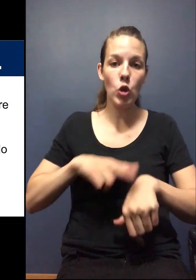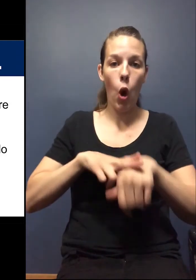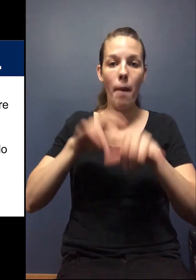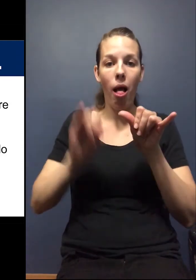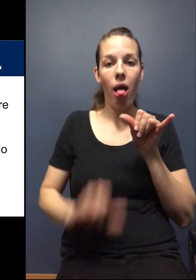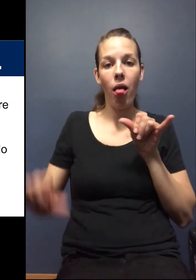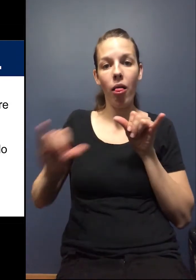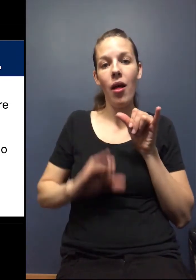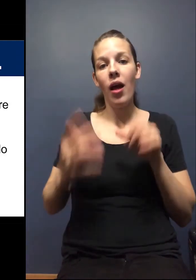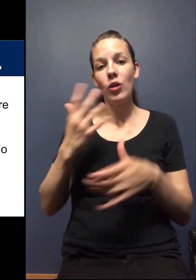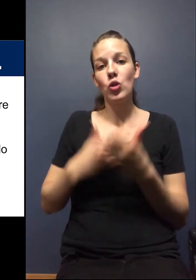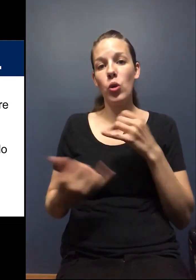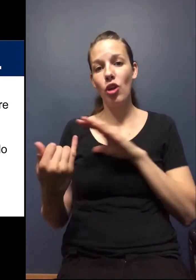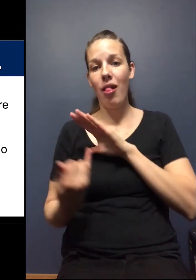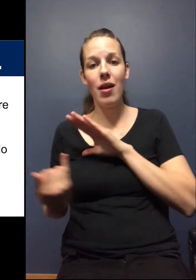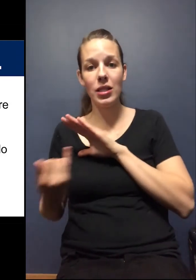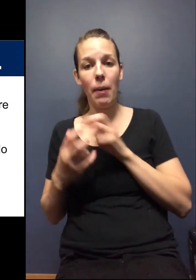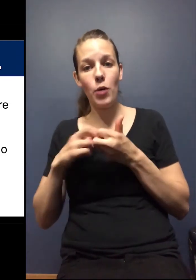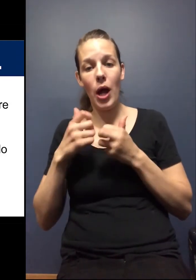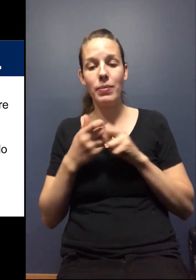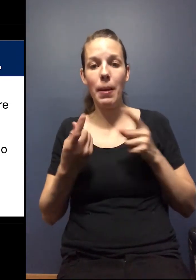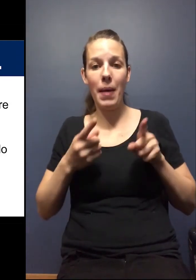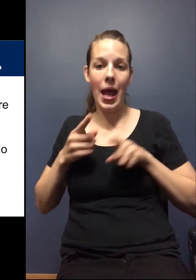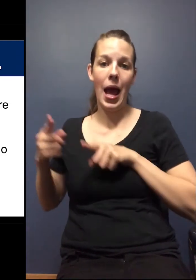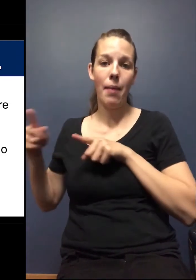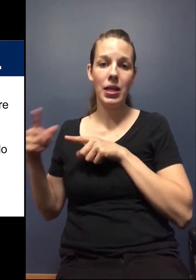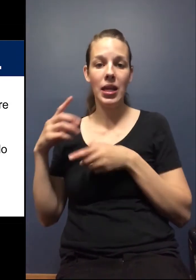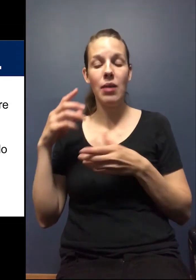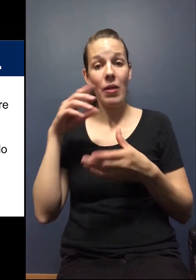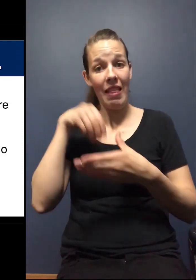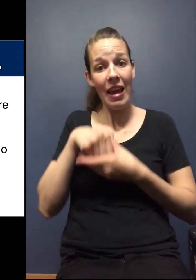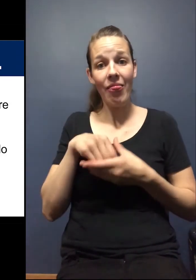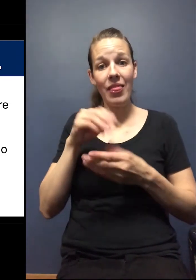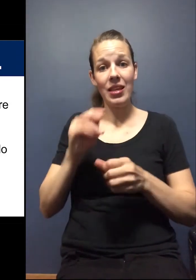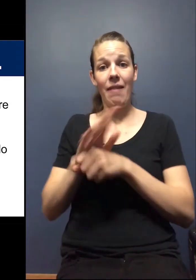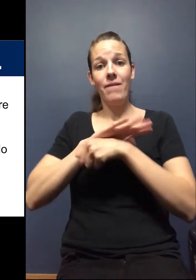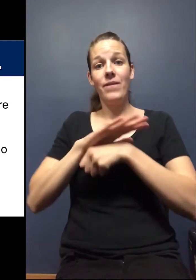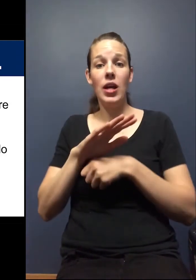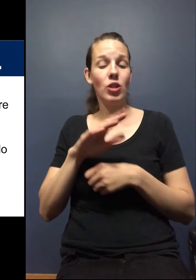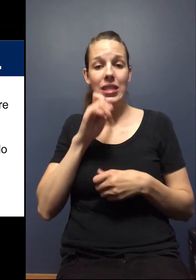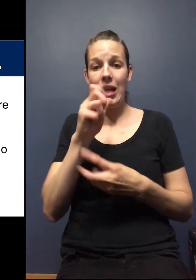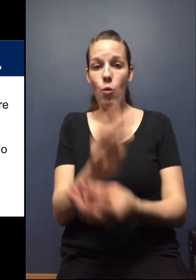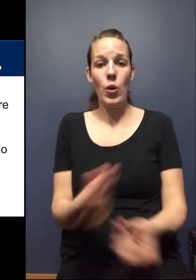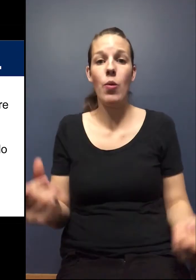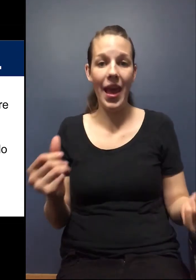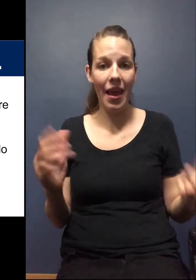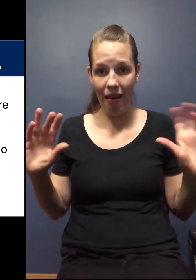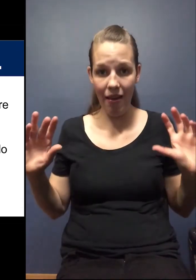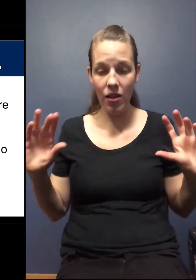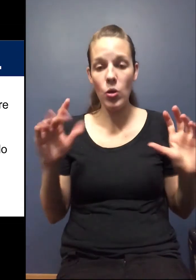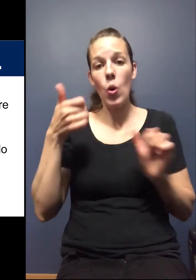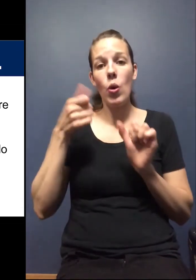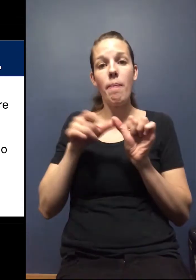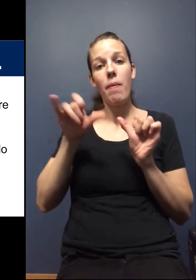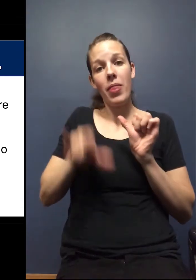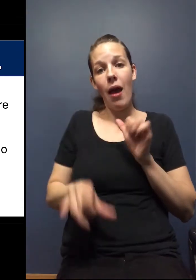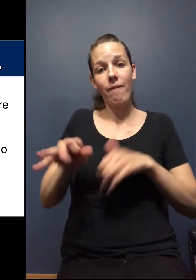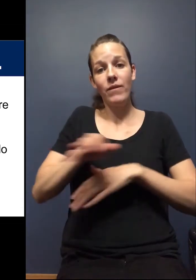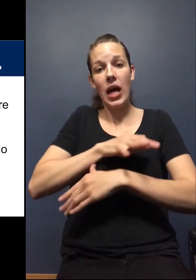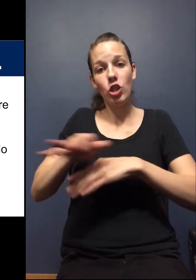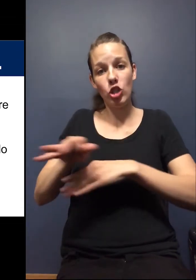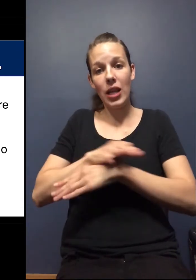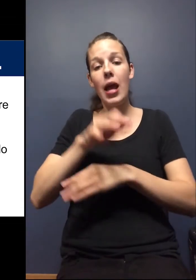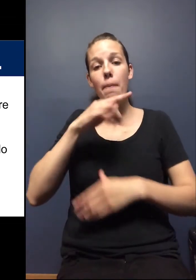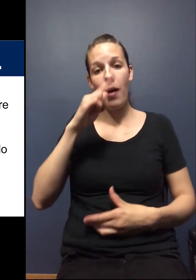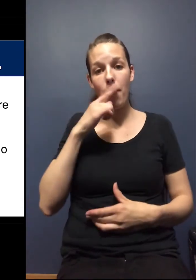and all of the social isolation problems that have been happening within this virus, it hasn't went away. And so we need to be mindful and function in